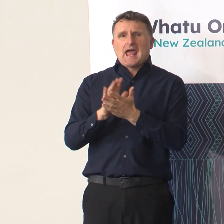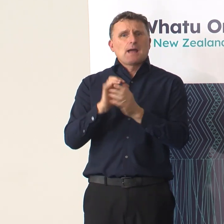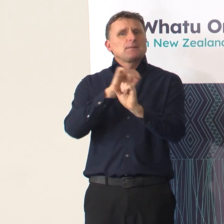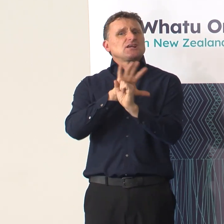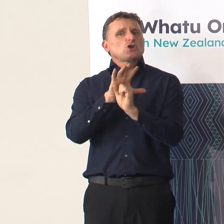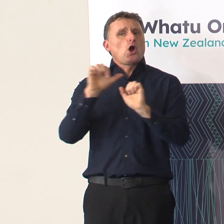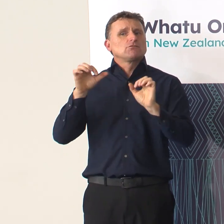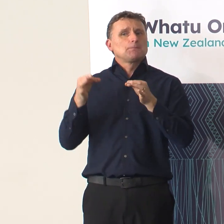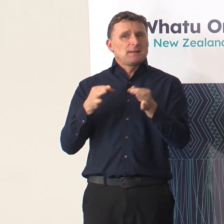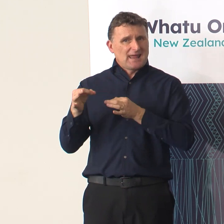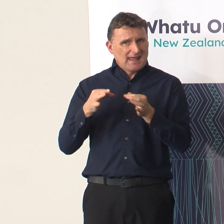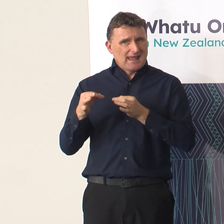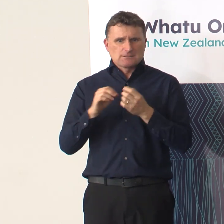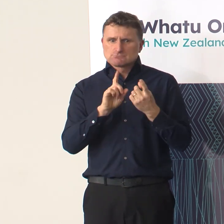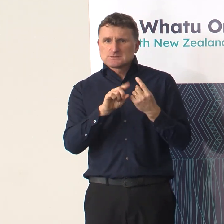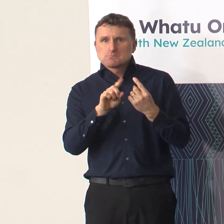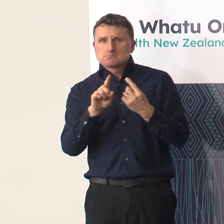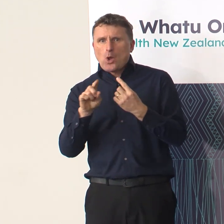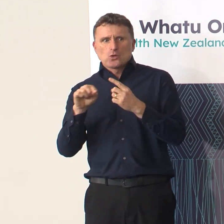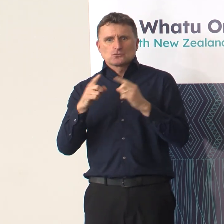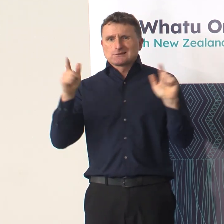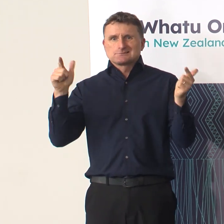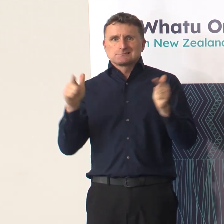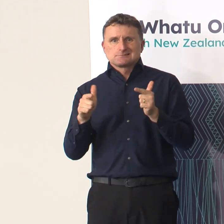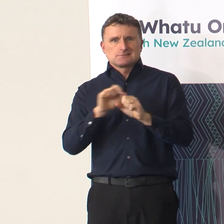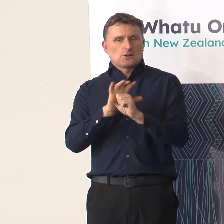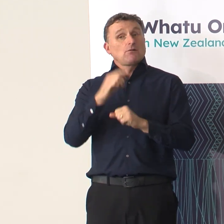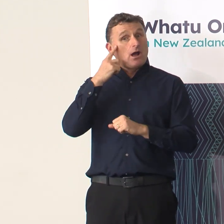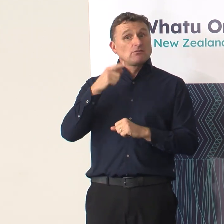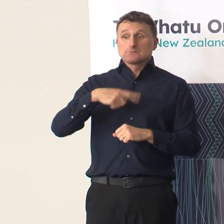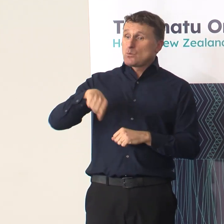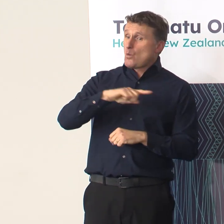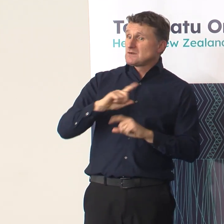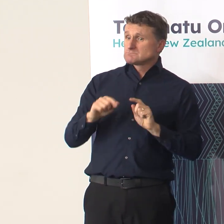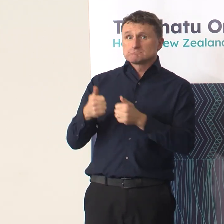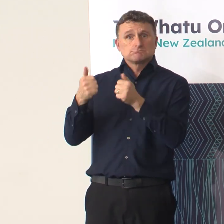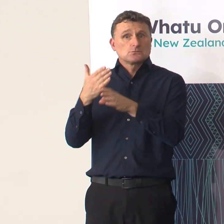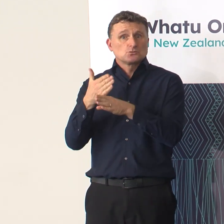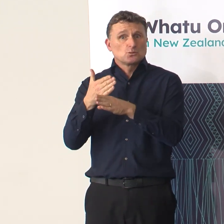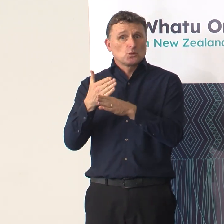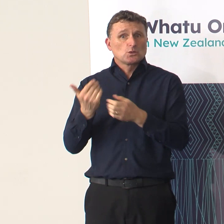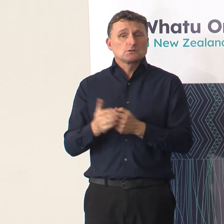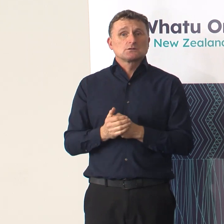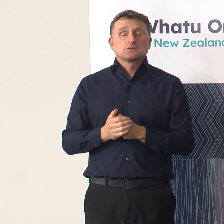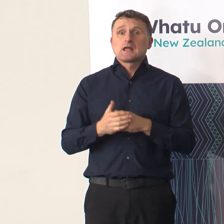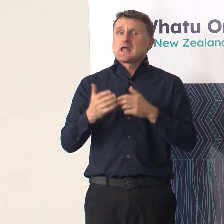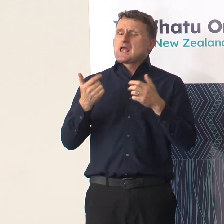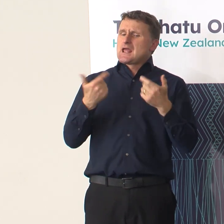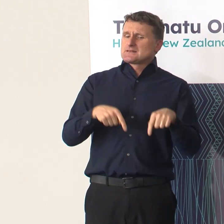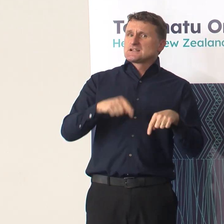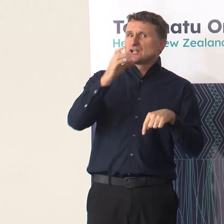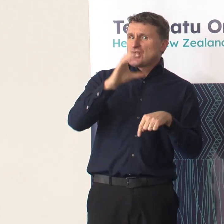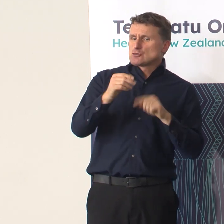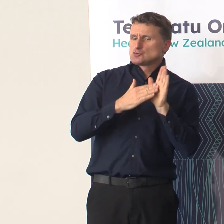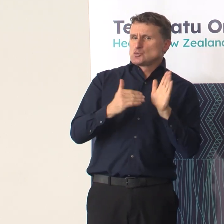hard. We've got through it. And I think we've done actually a pretty stunning job when you look around and you see how we have managed compared to some other